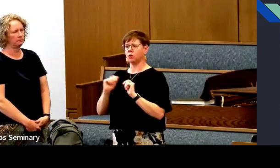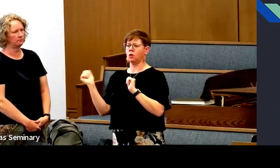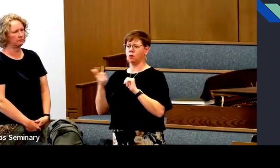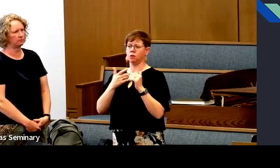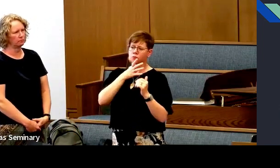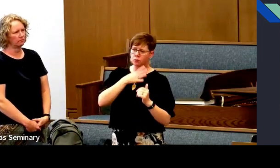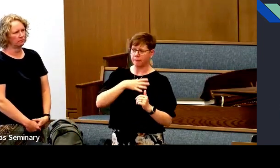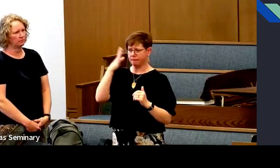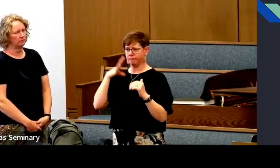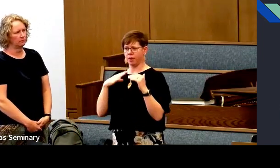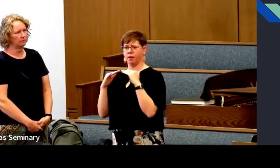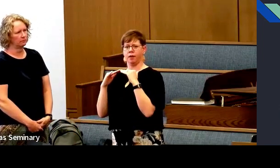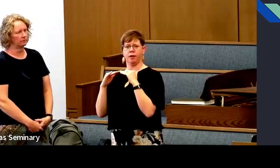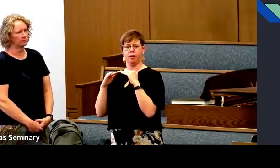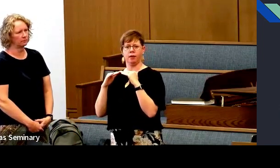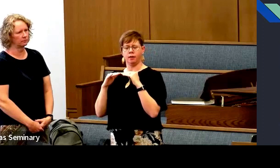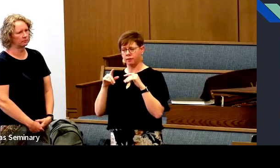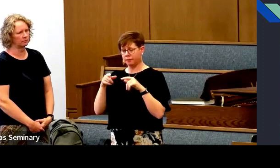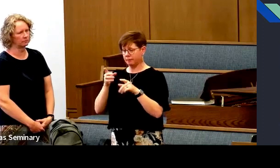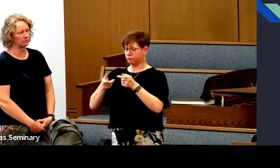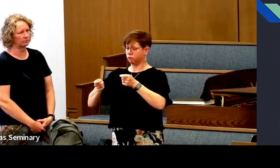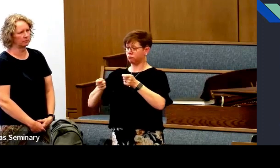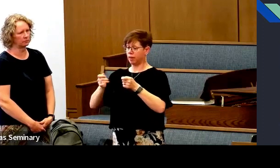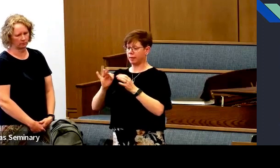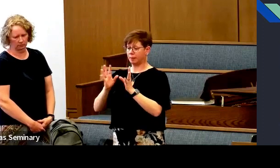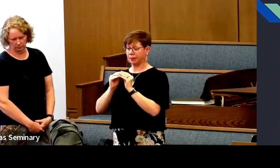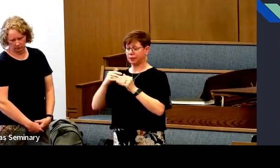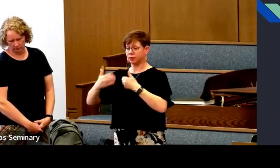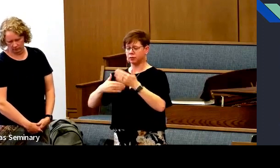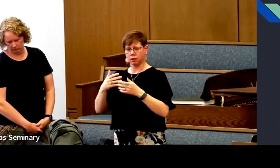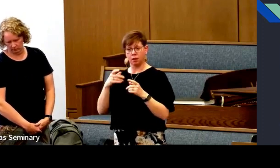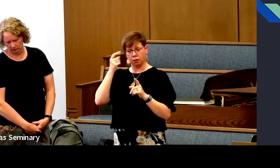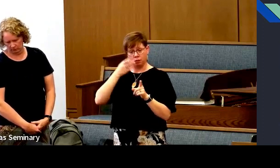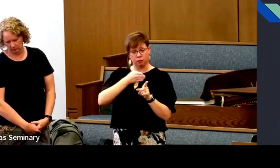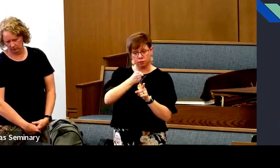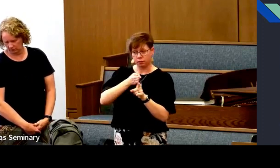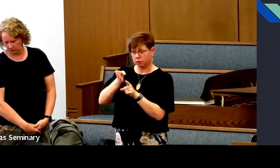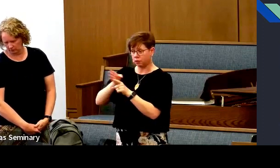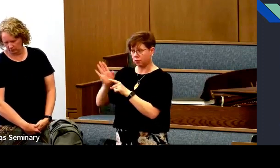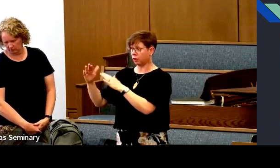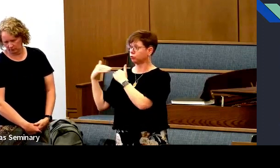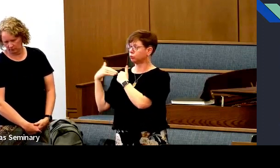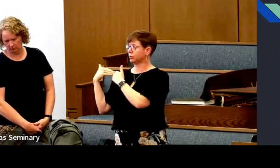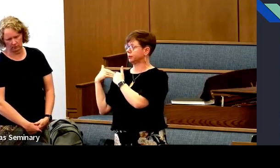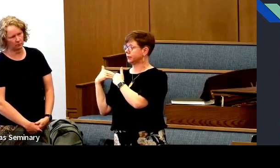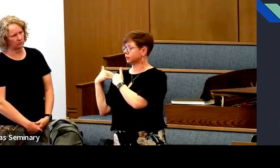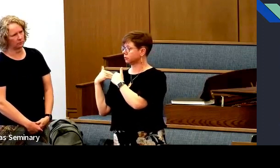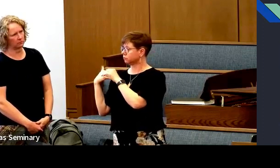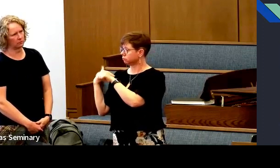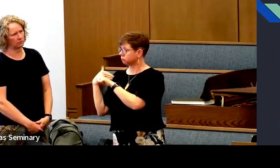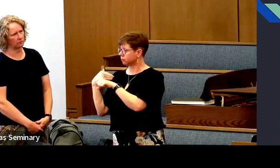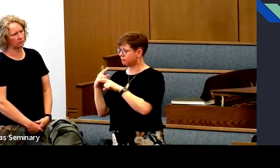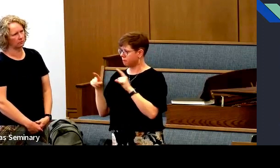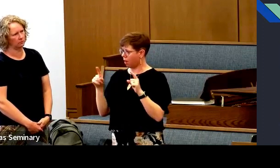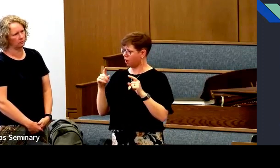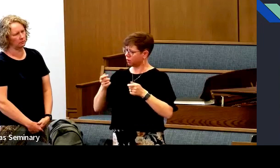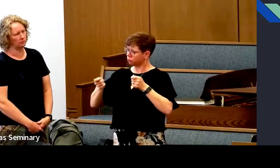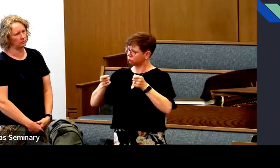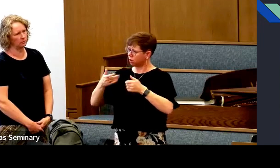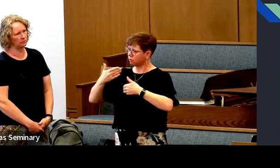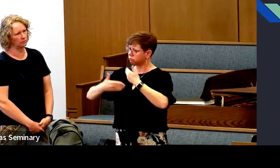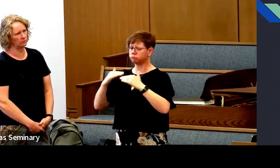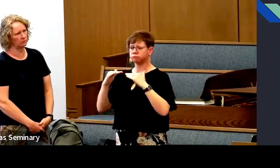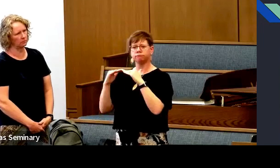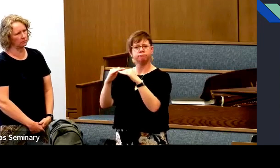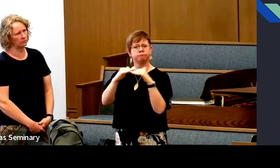because the Relief Society, it does not require priesthood to preside in and to handle that meeting. That is